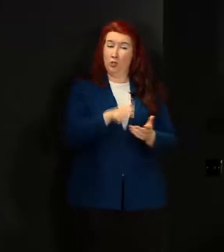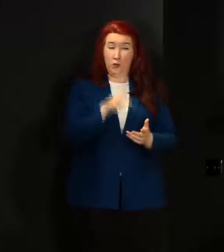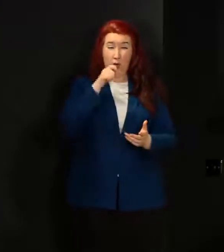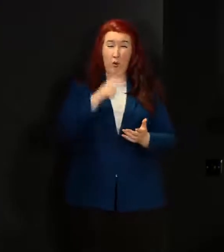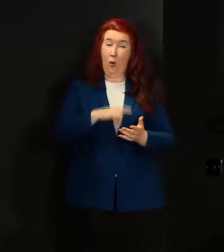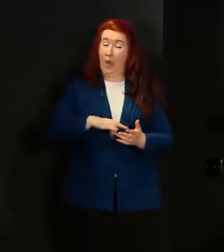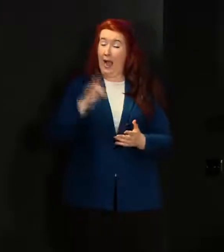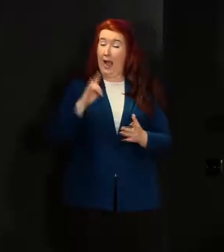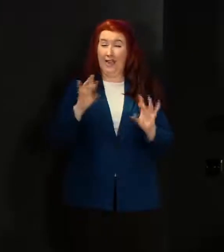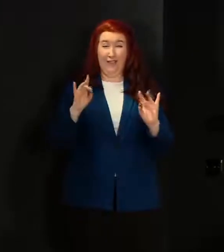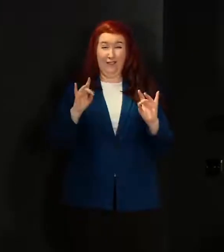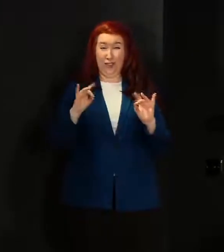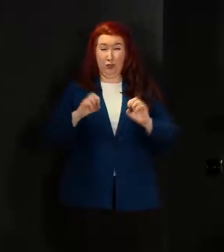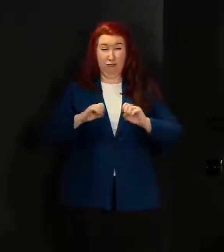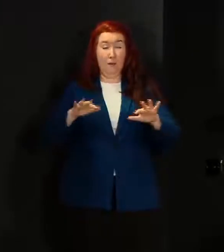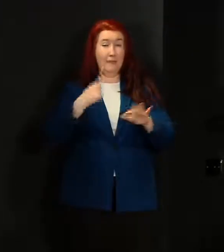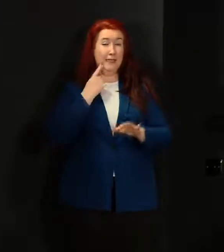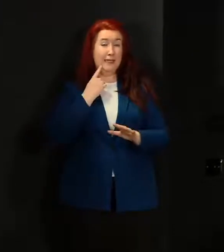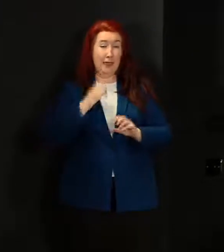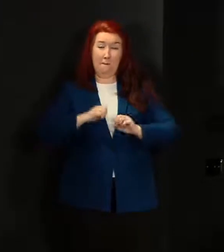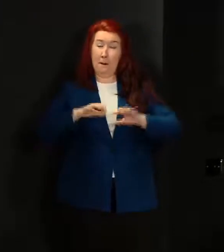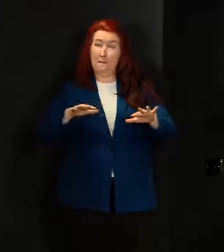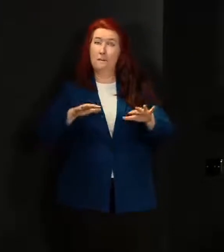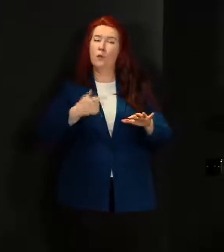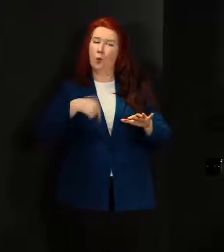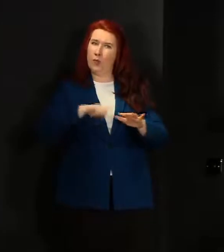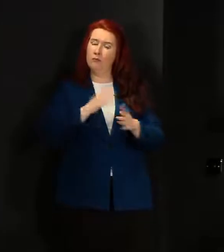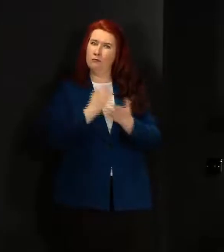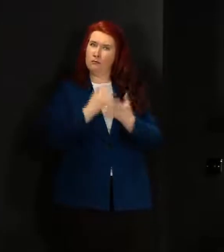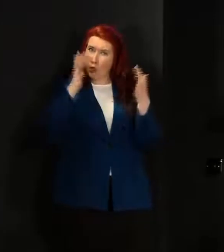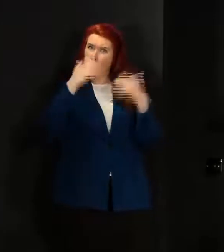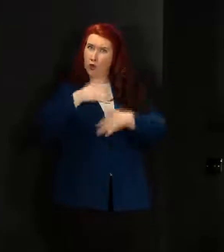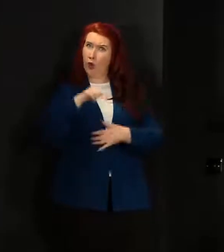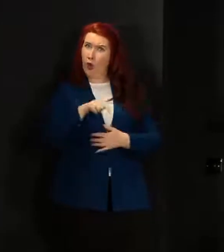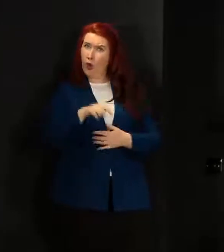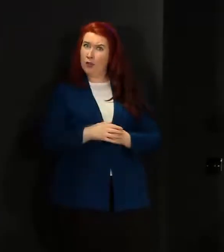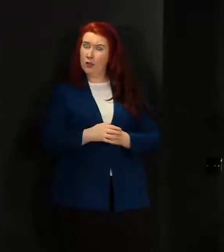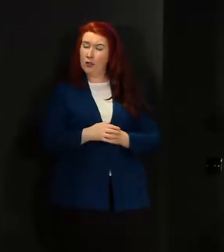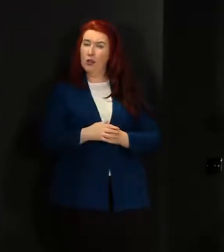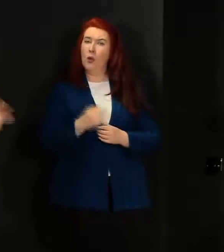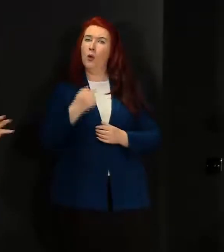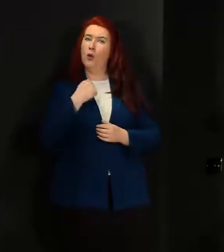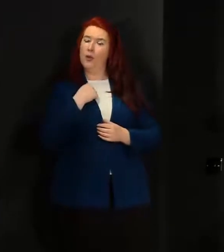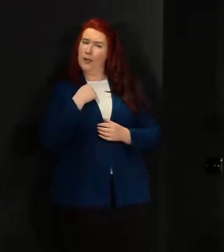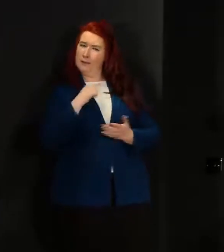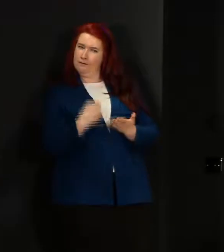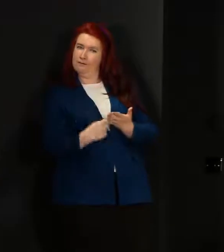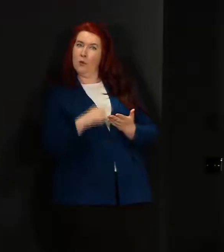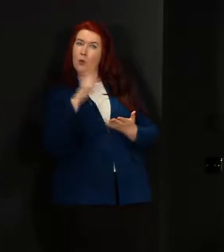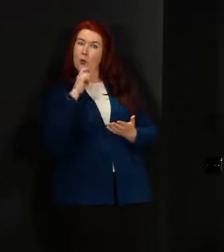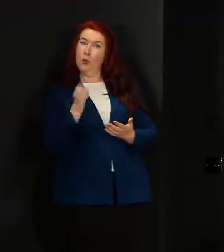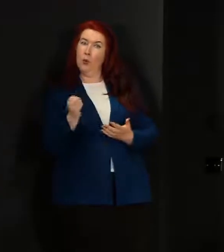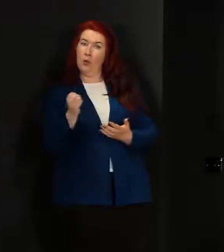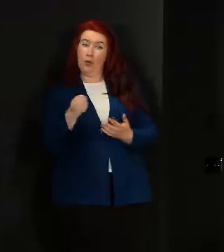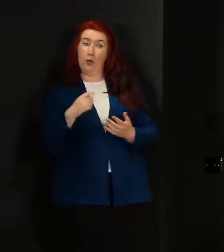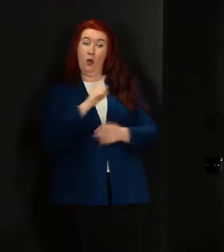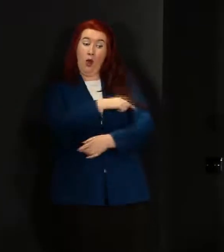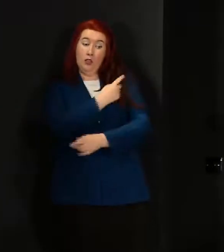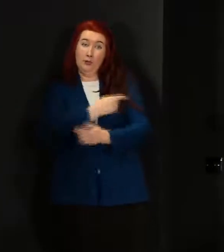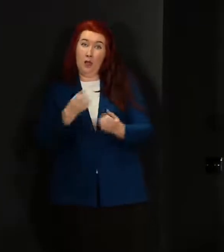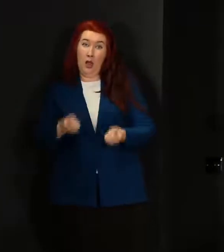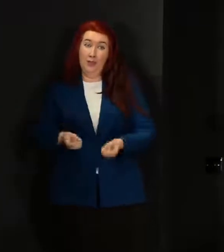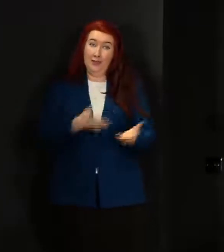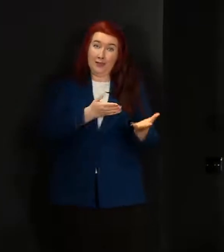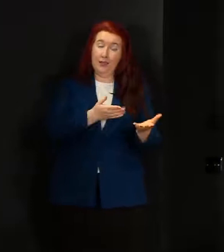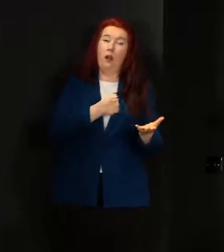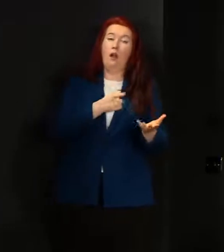virus and we were concerned about that we judged those who were sending and those who were receiving to make those